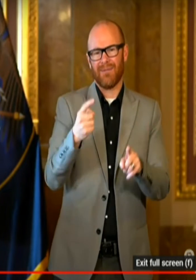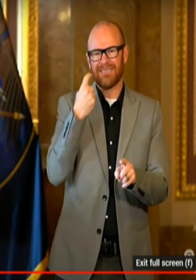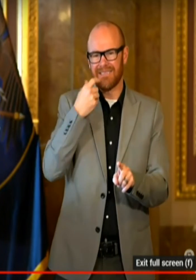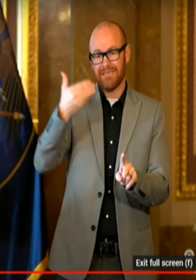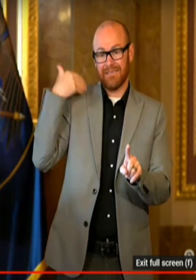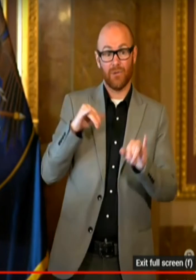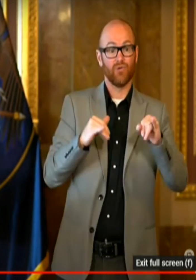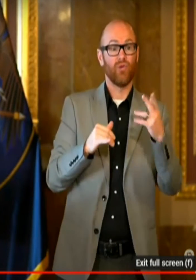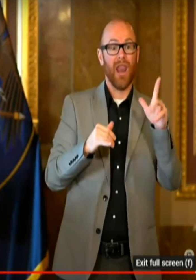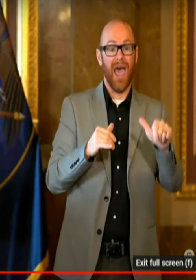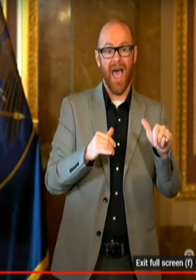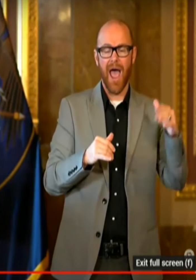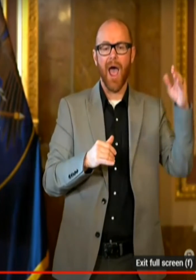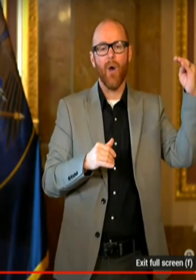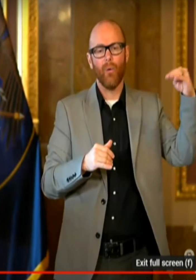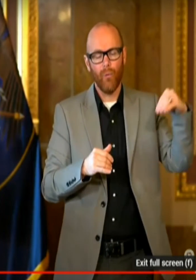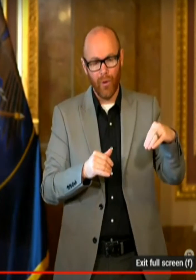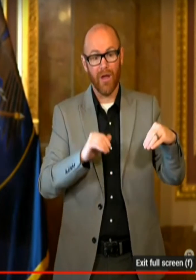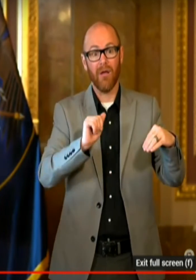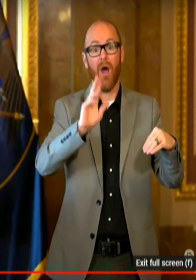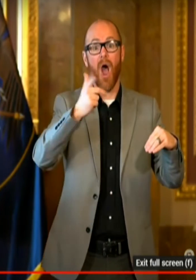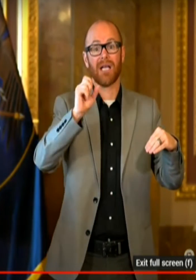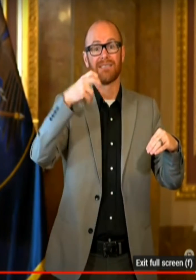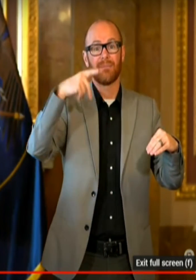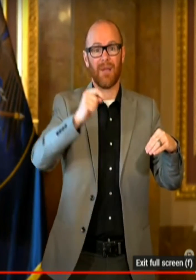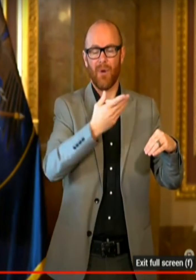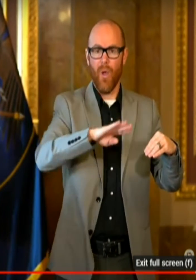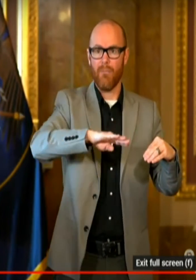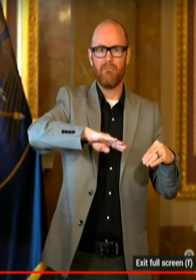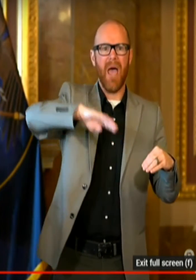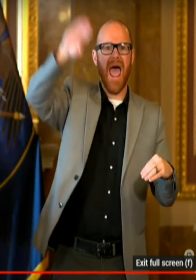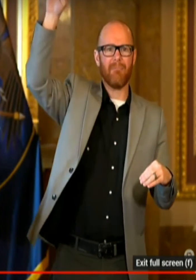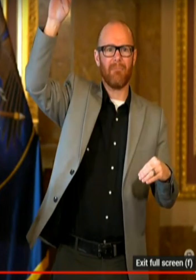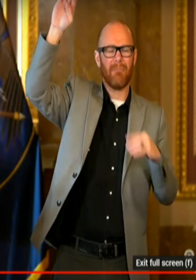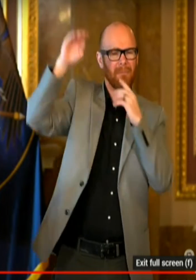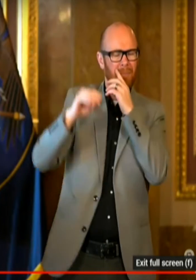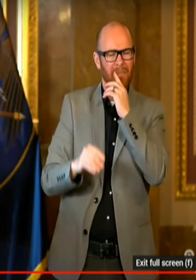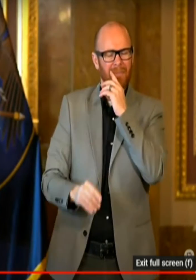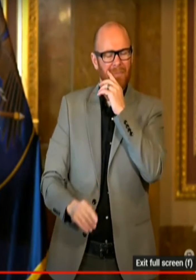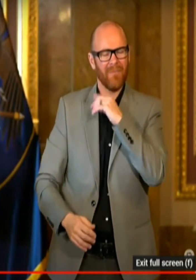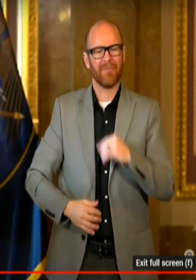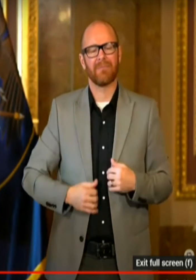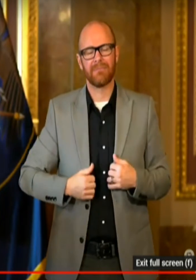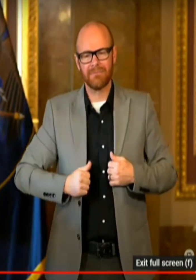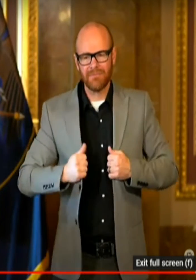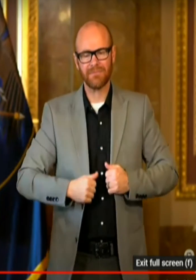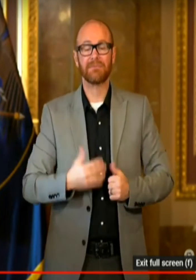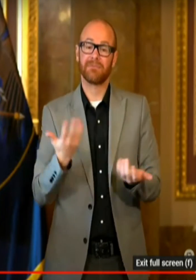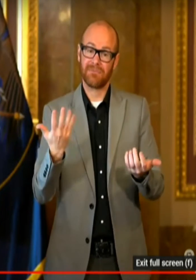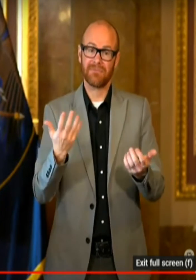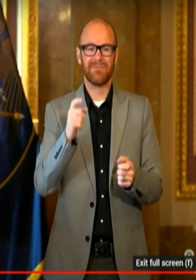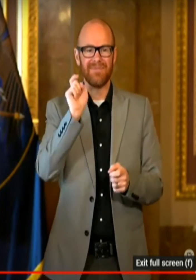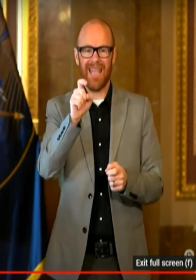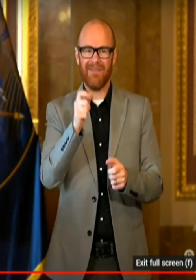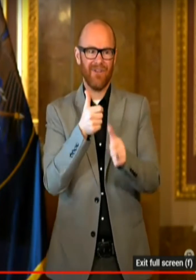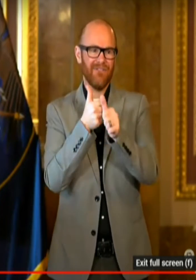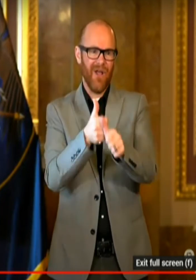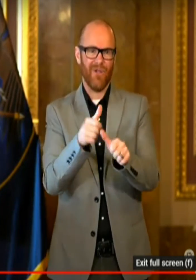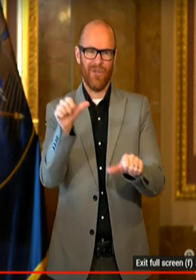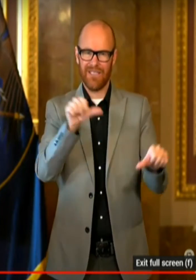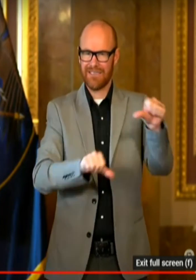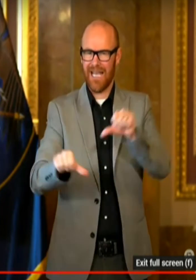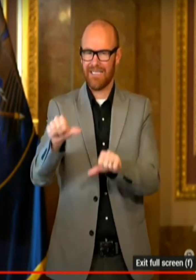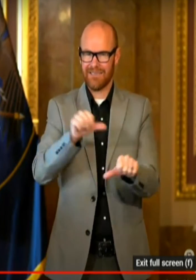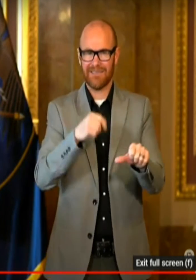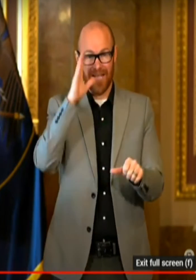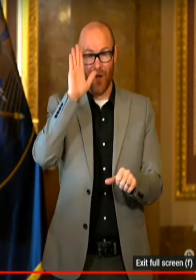September, only this time with less warning since we won't be doing widespread testing. So, again, you have to follow the science. And I know that's really hard